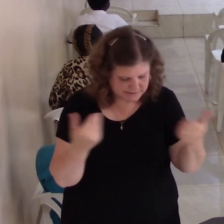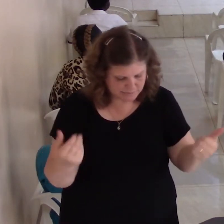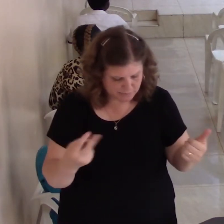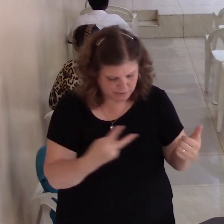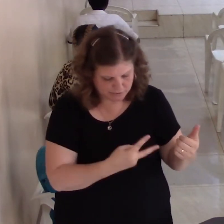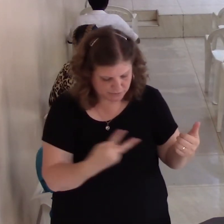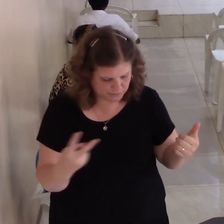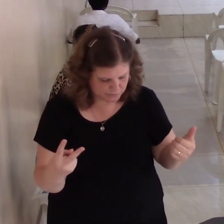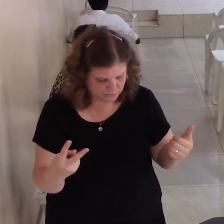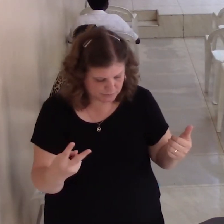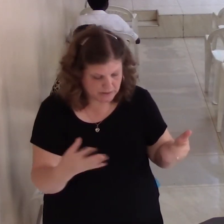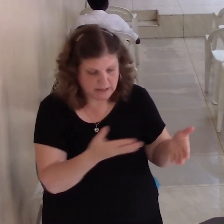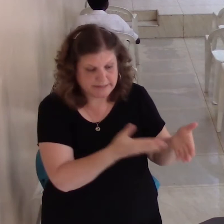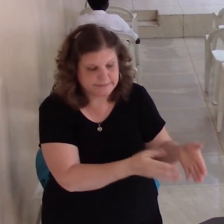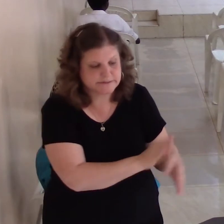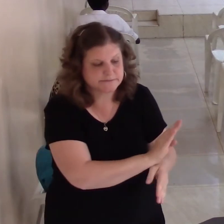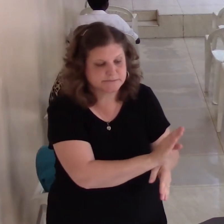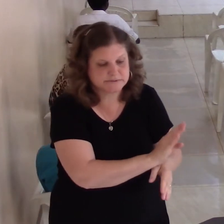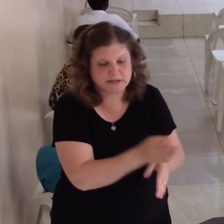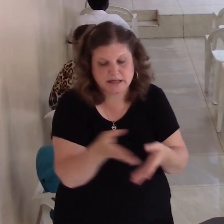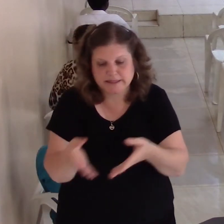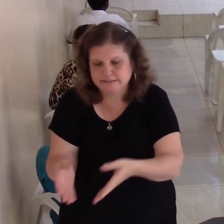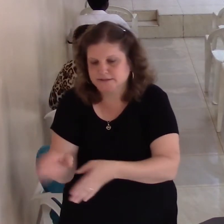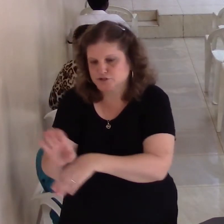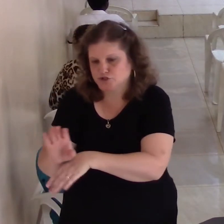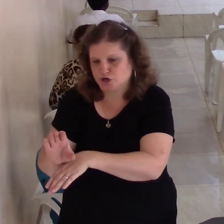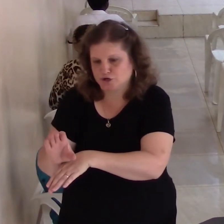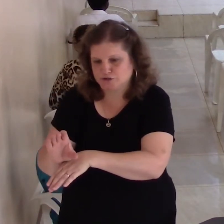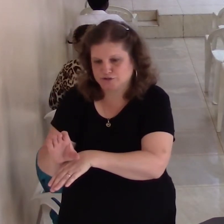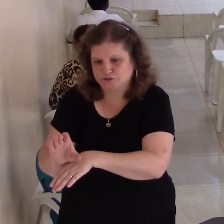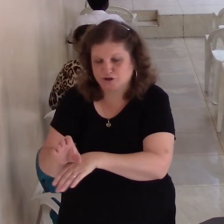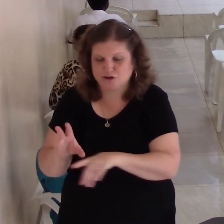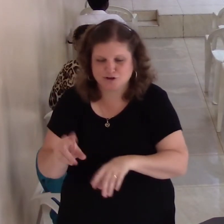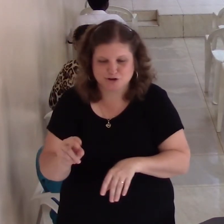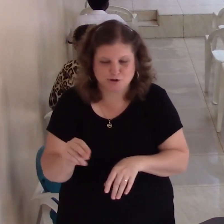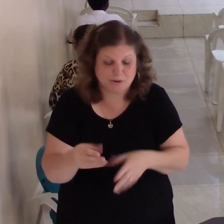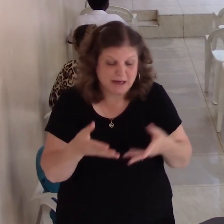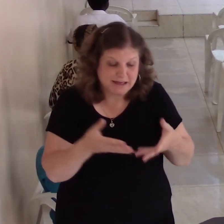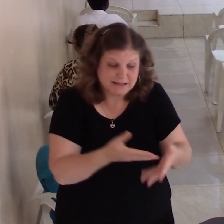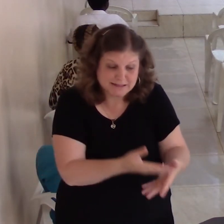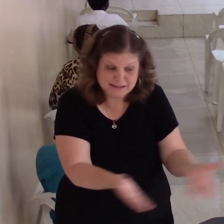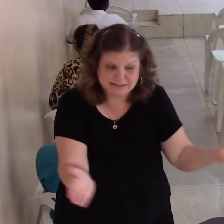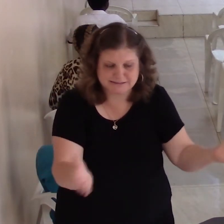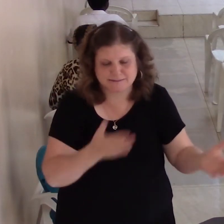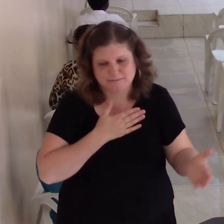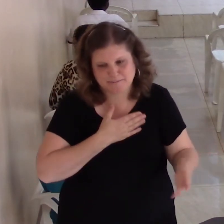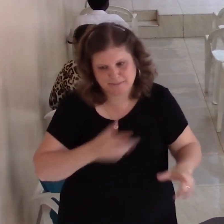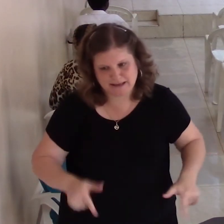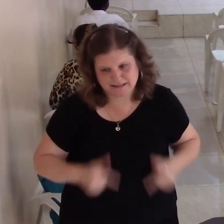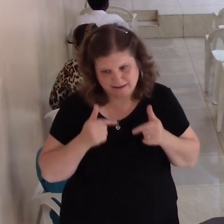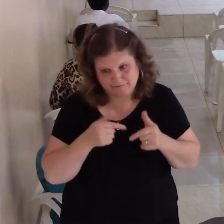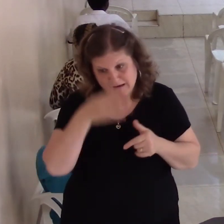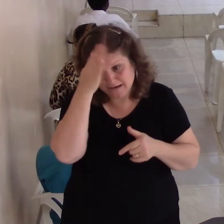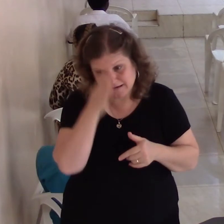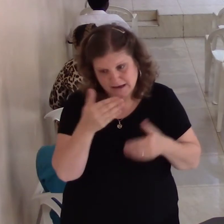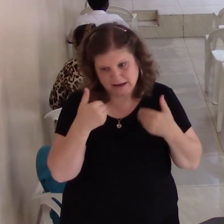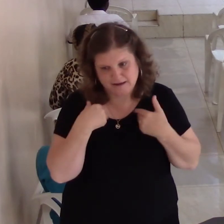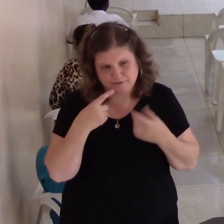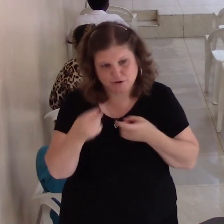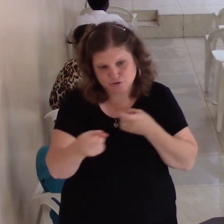Oh, this is business. This is church. No, this is my life. God has the control of every area of my life. I need to serve God